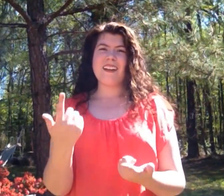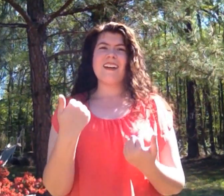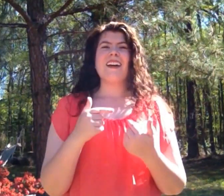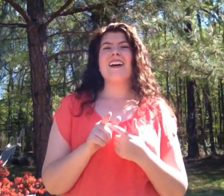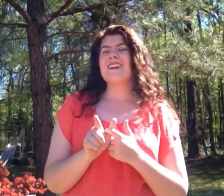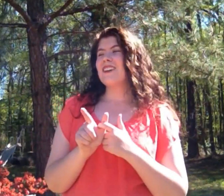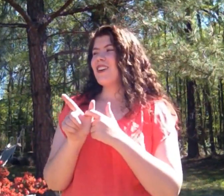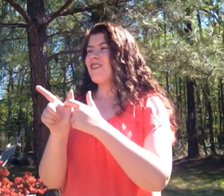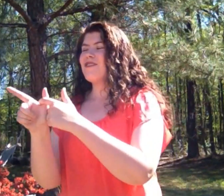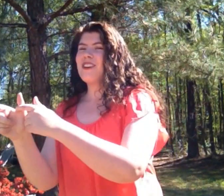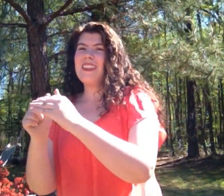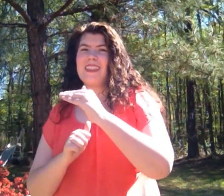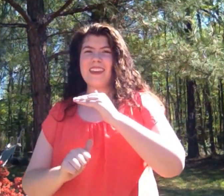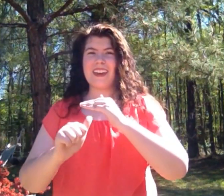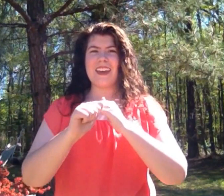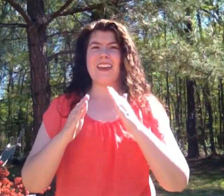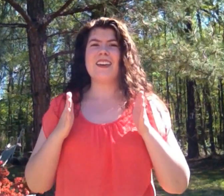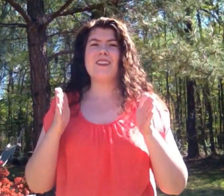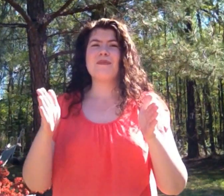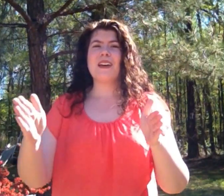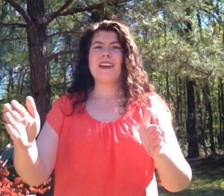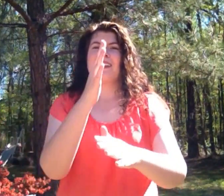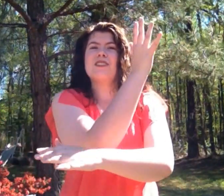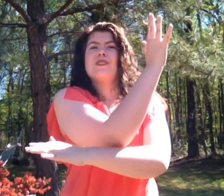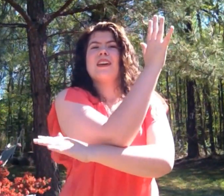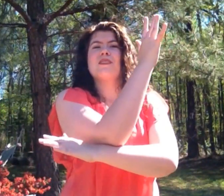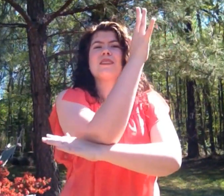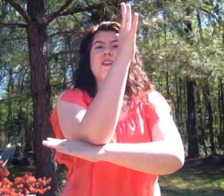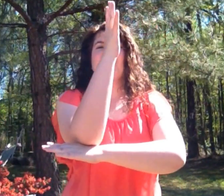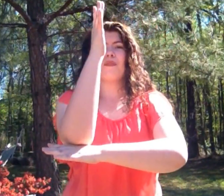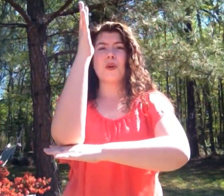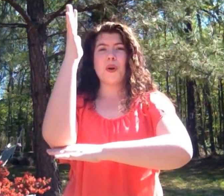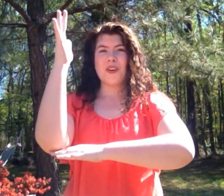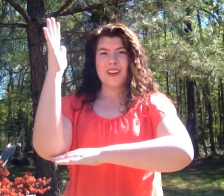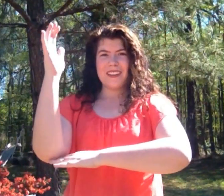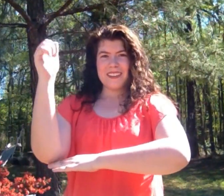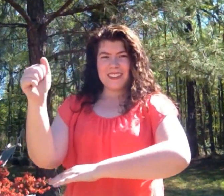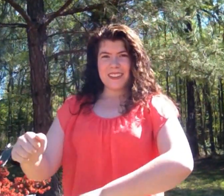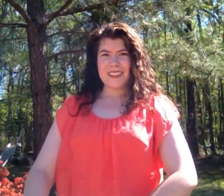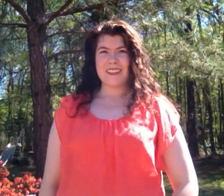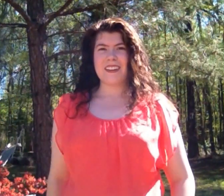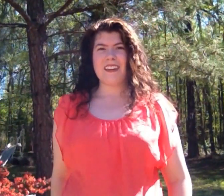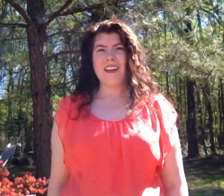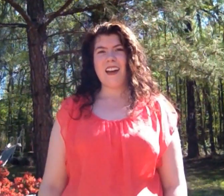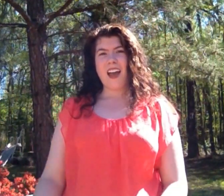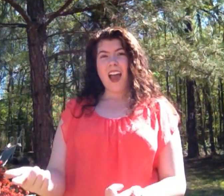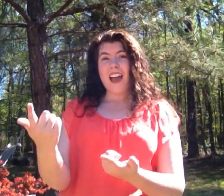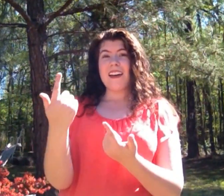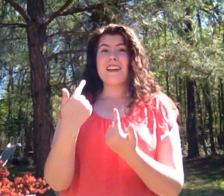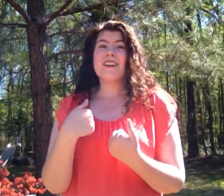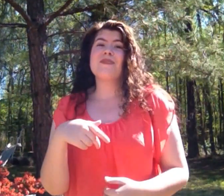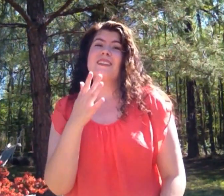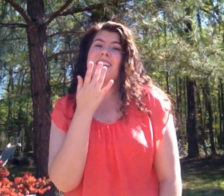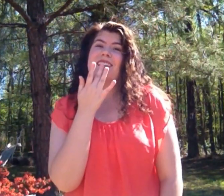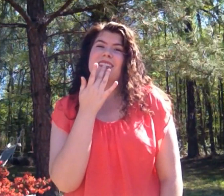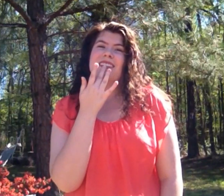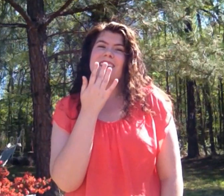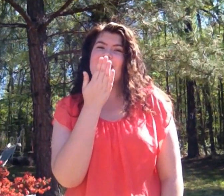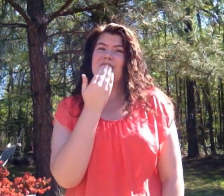Come run the hidden pine trails of the forest Come taste the sun